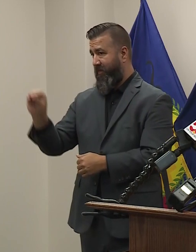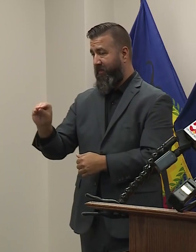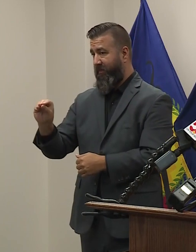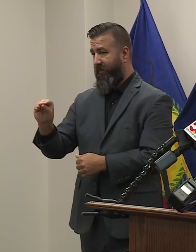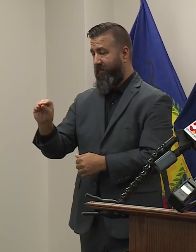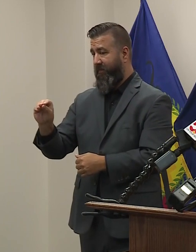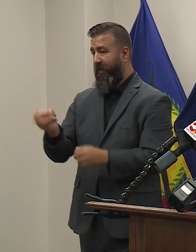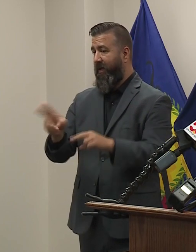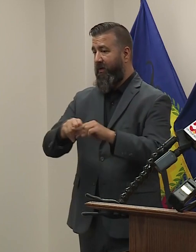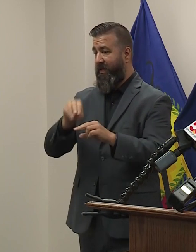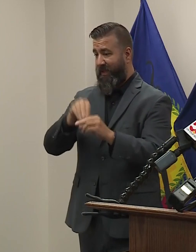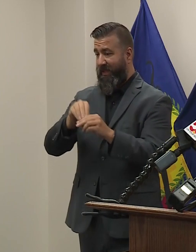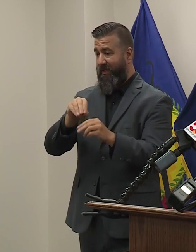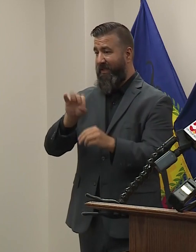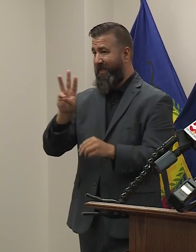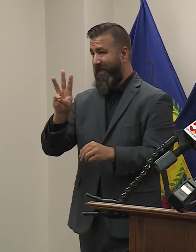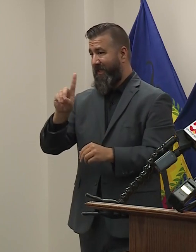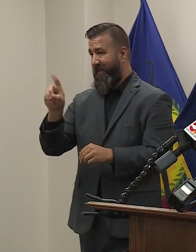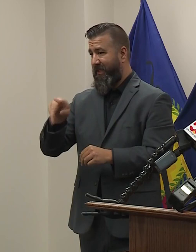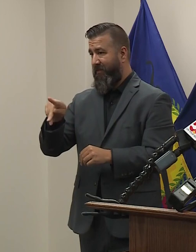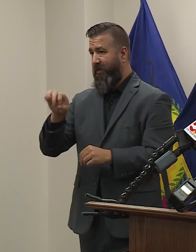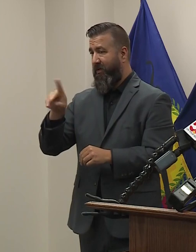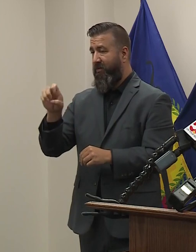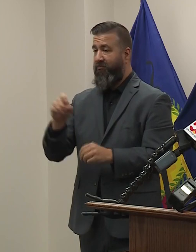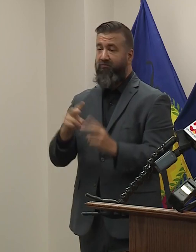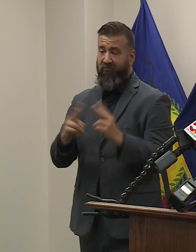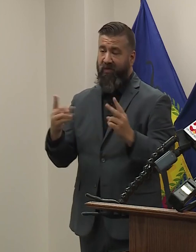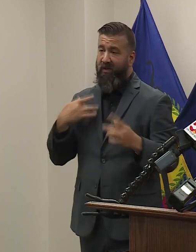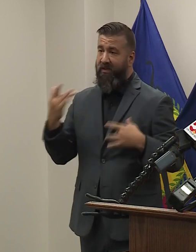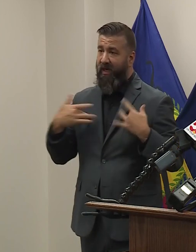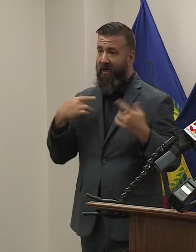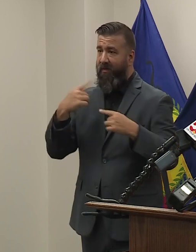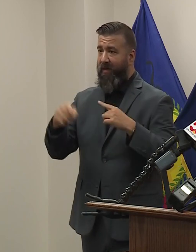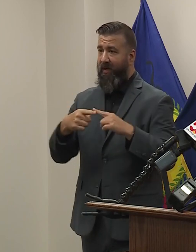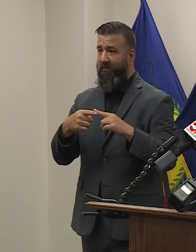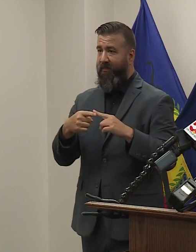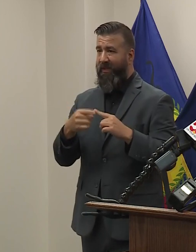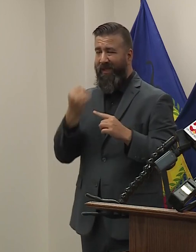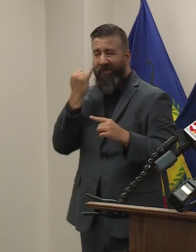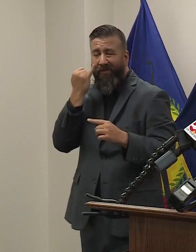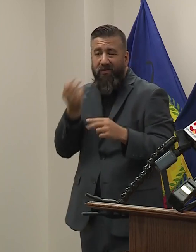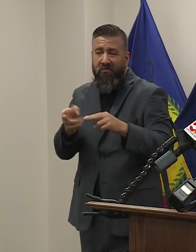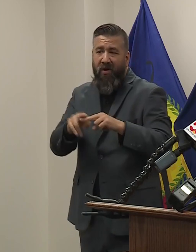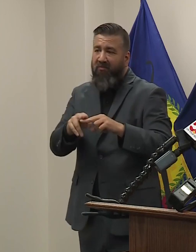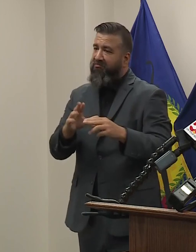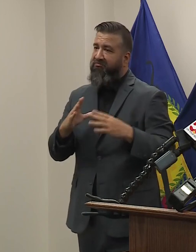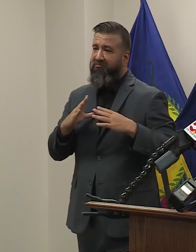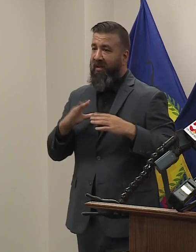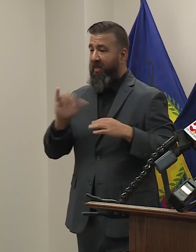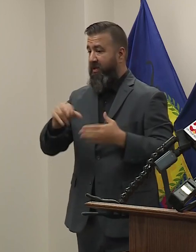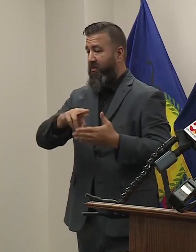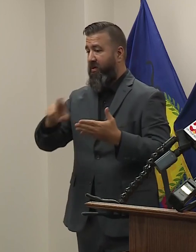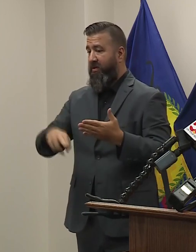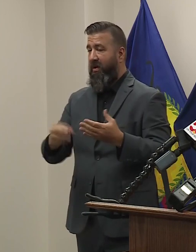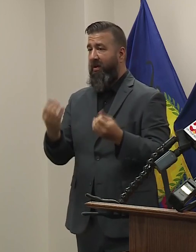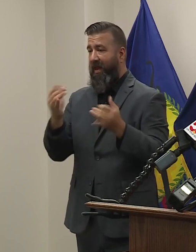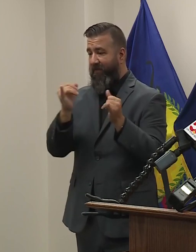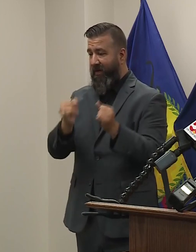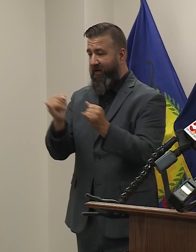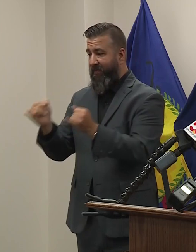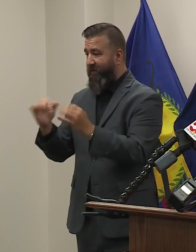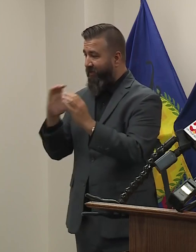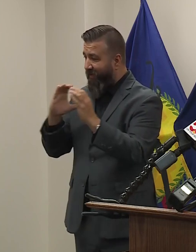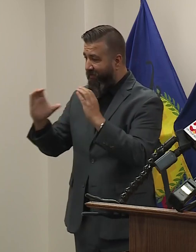target zip codes is something that we're very excited about, even if they are modest increases, because those are the results of a lot of individual